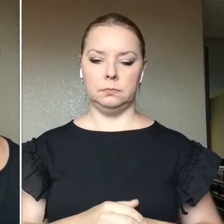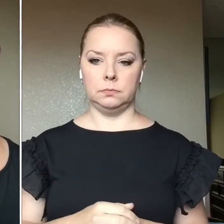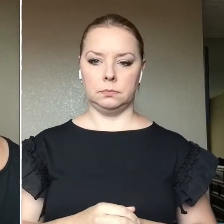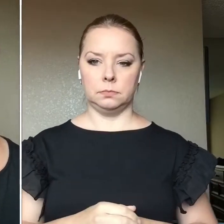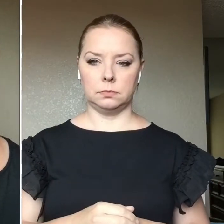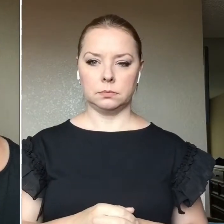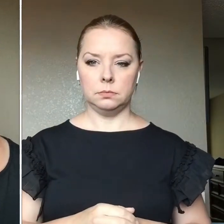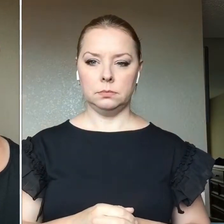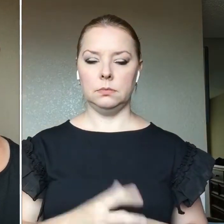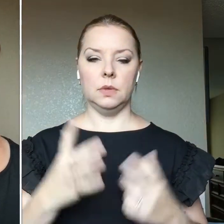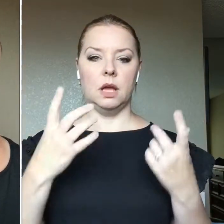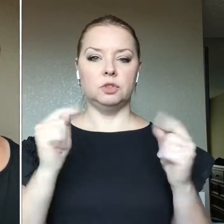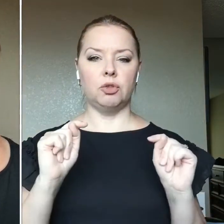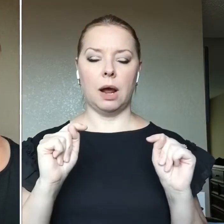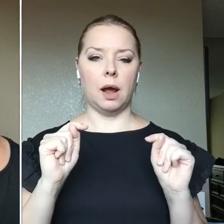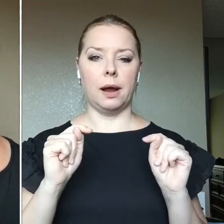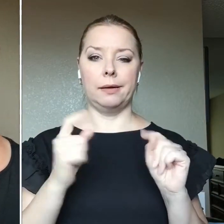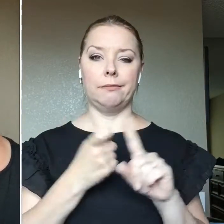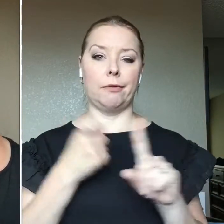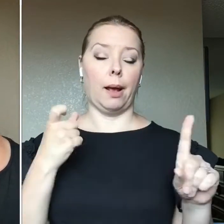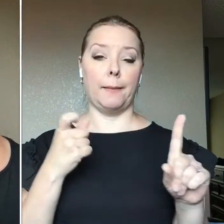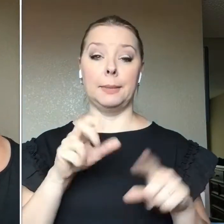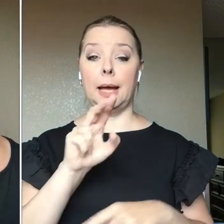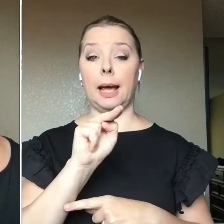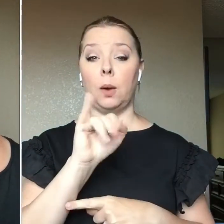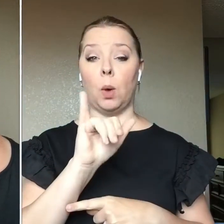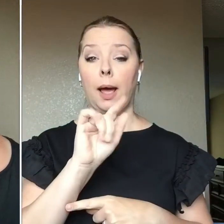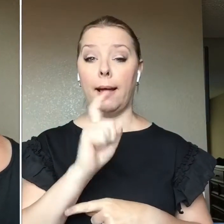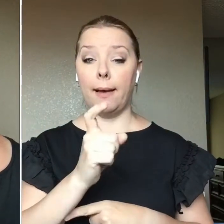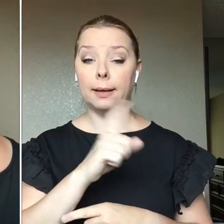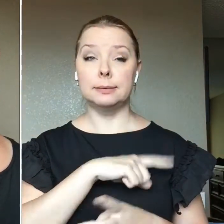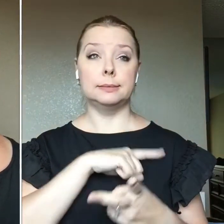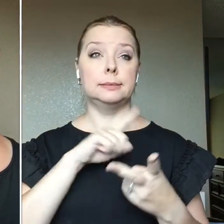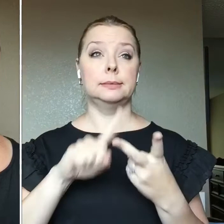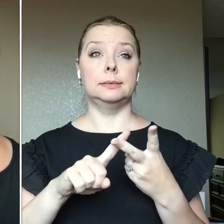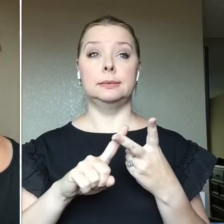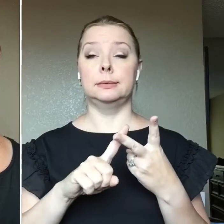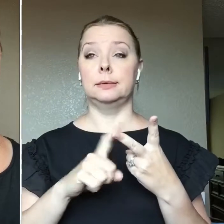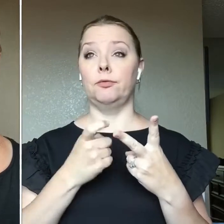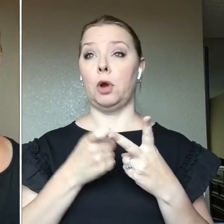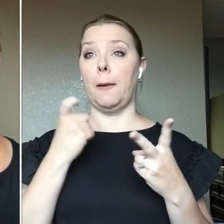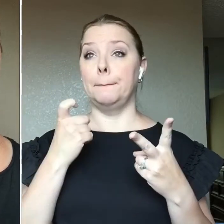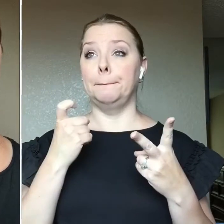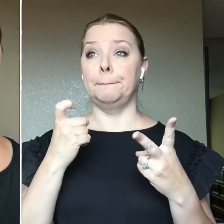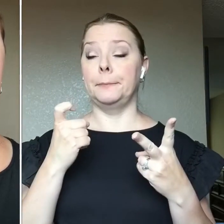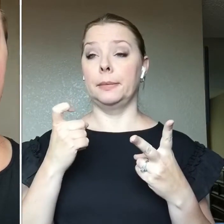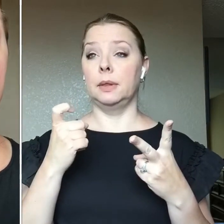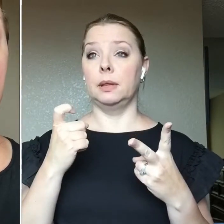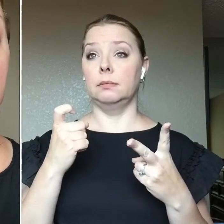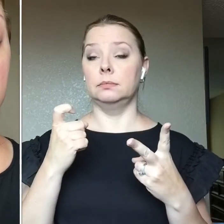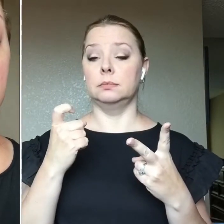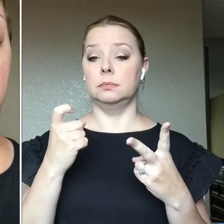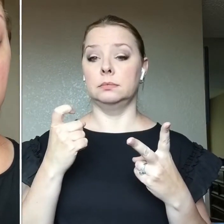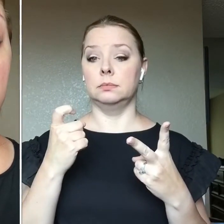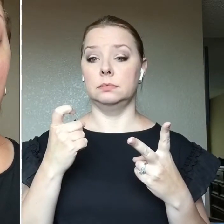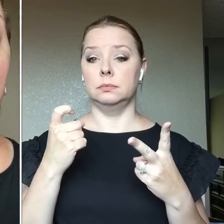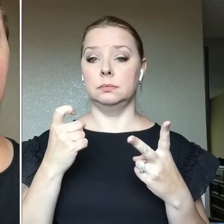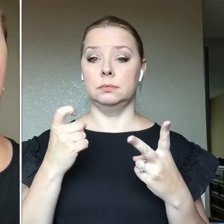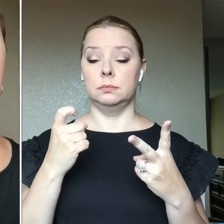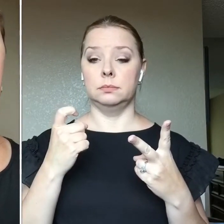I've tried ones from NYX, from, well, I've